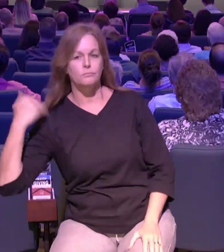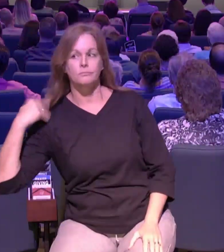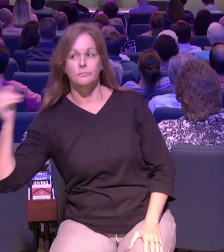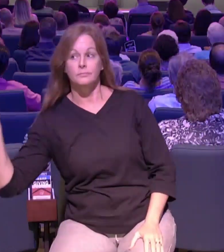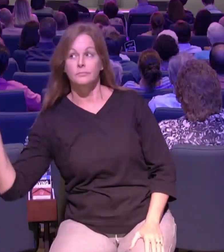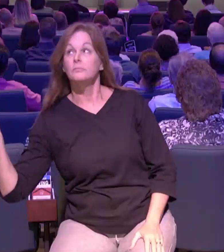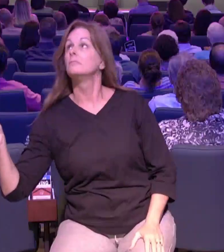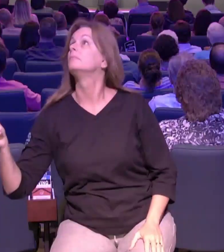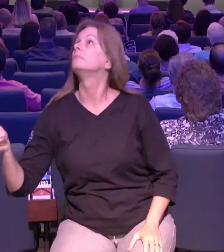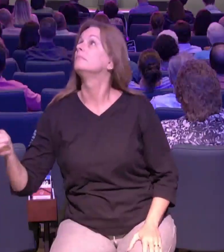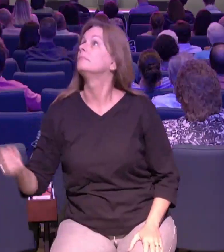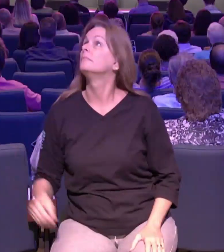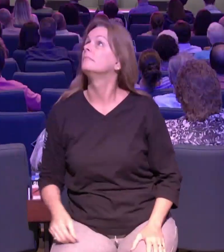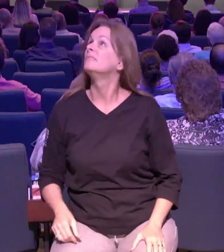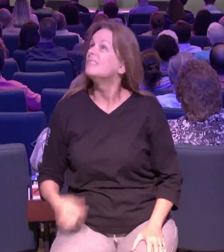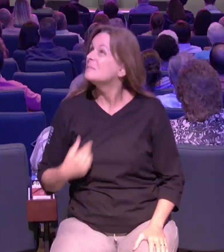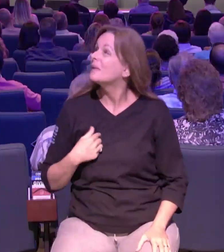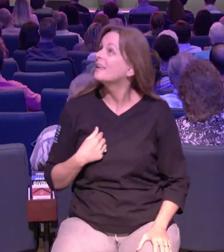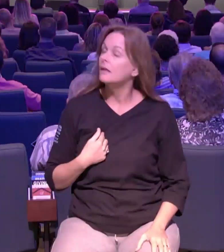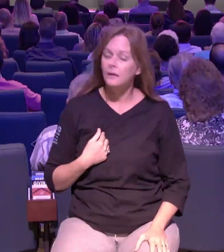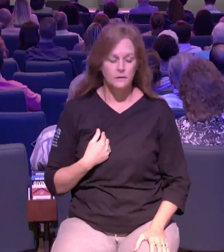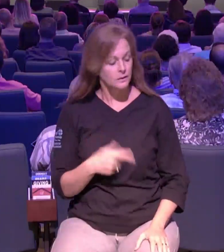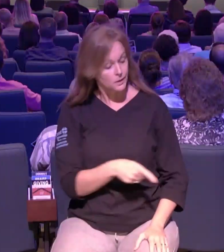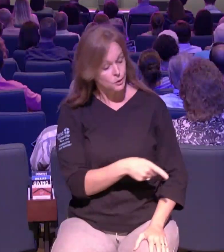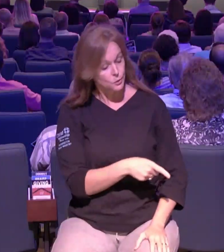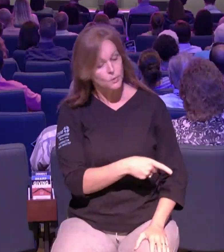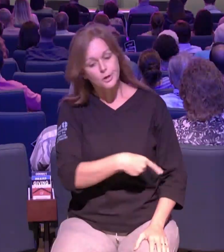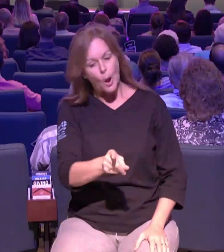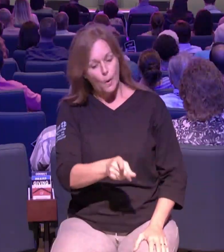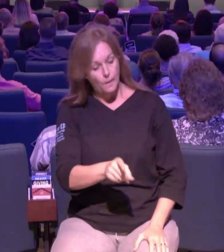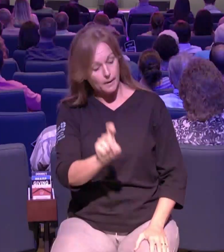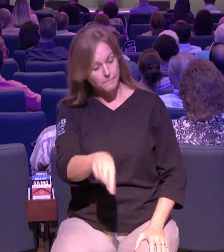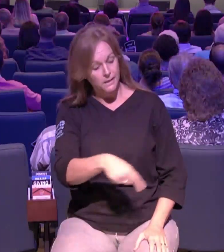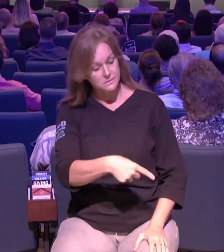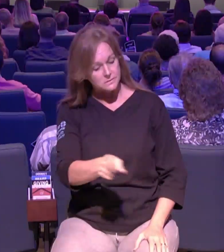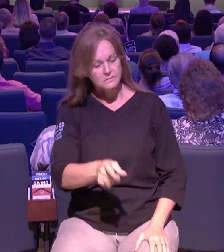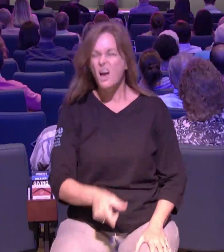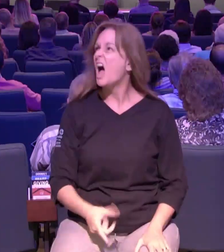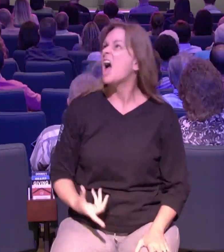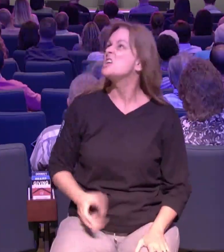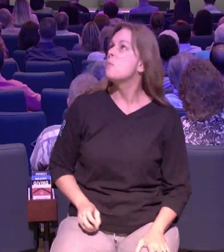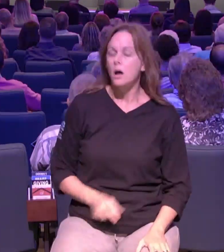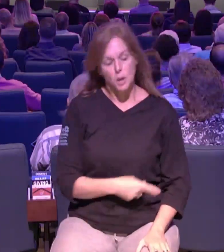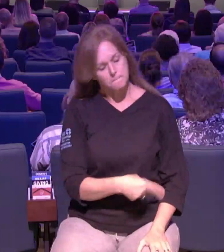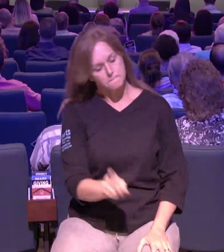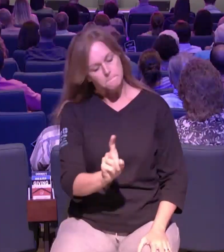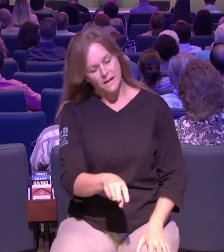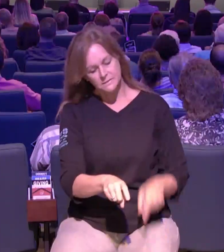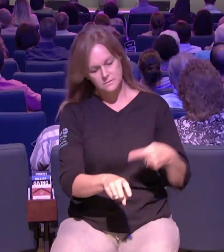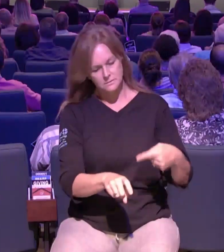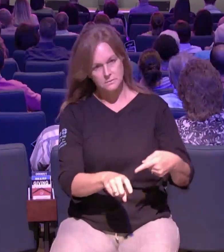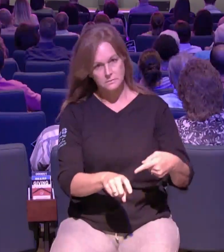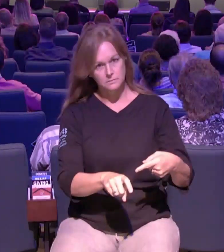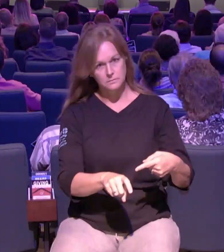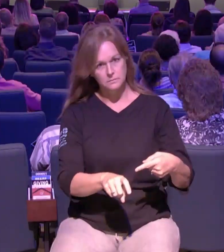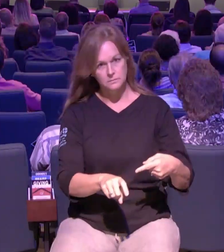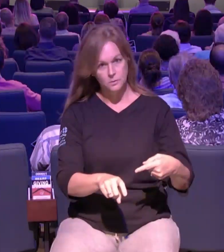can make them whole he is the only one that can save them he's the only one that can put their lives back together again that's why i love this weekend that we're